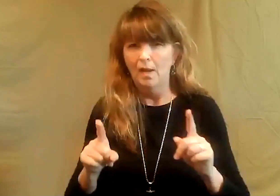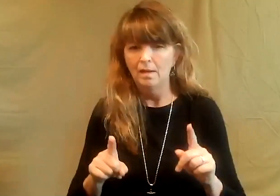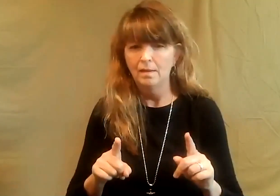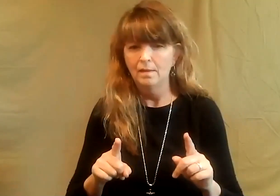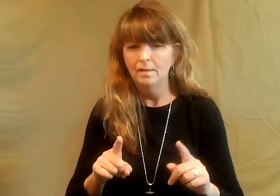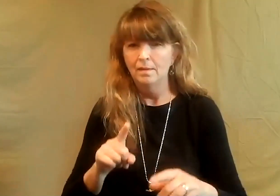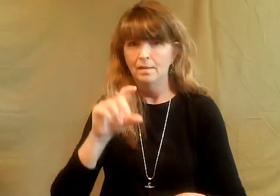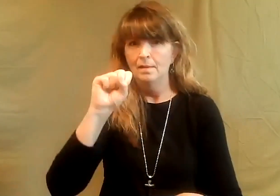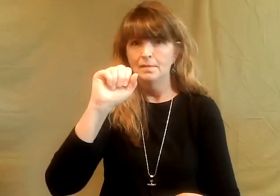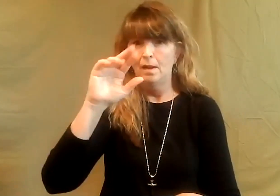son